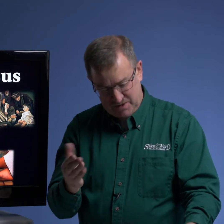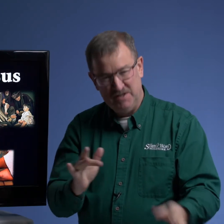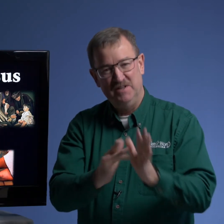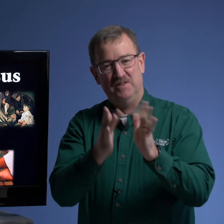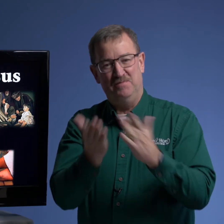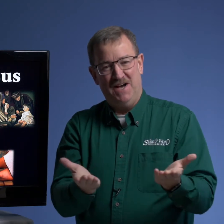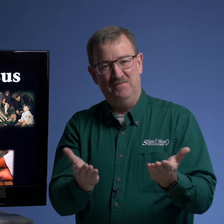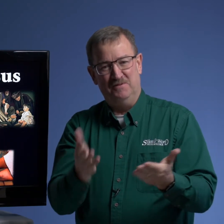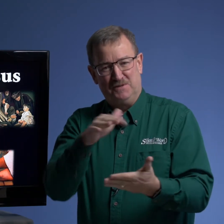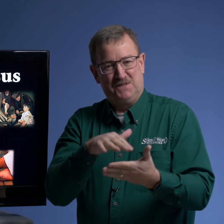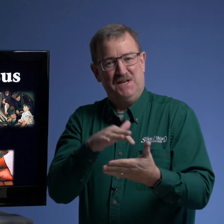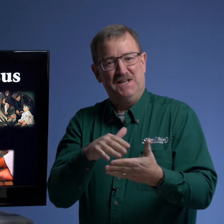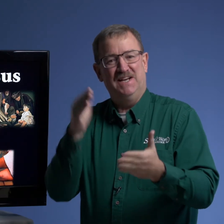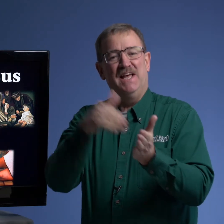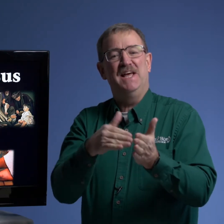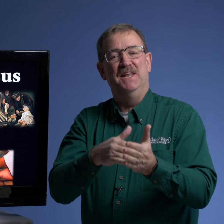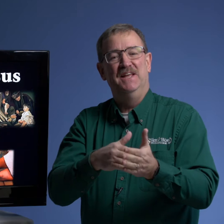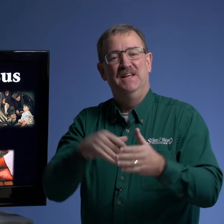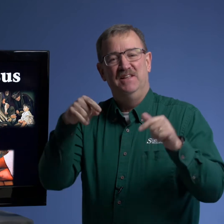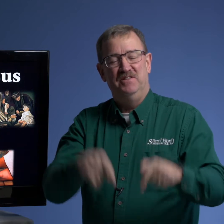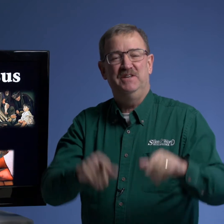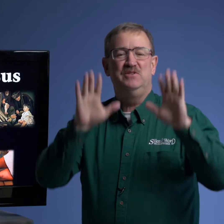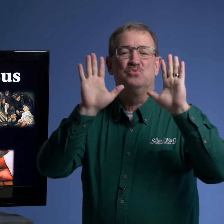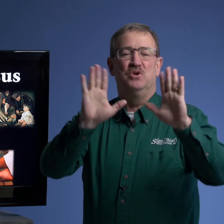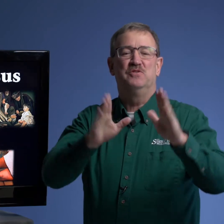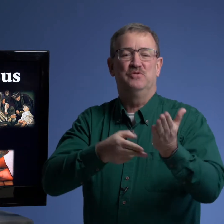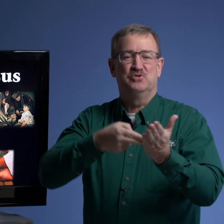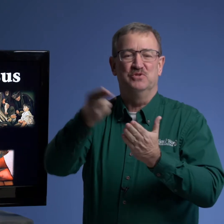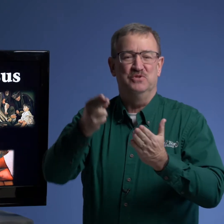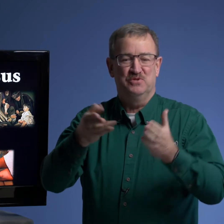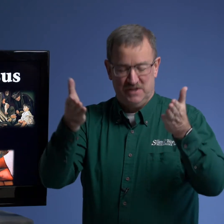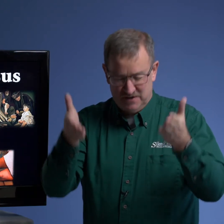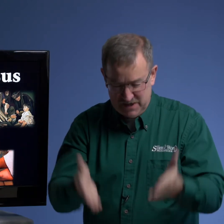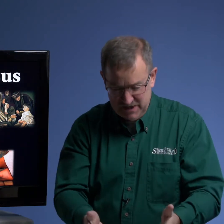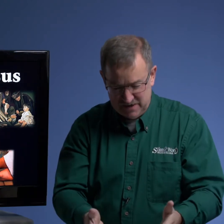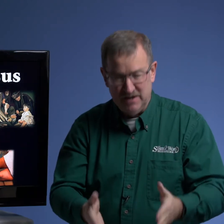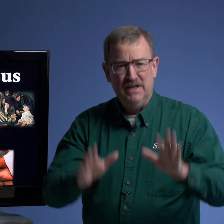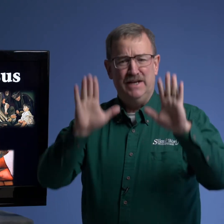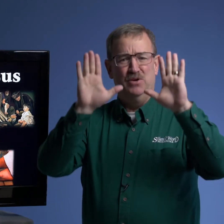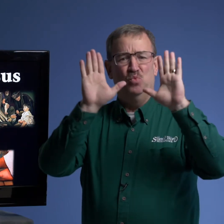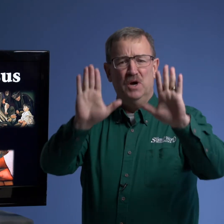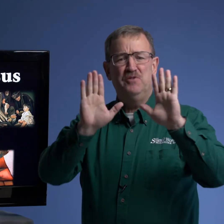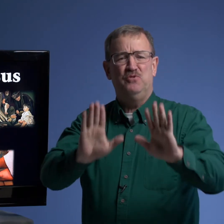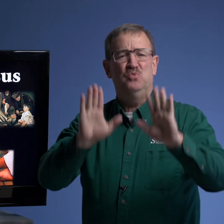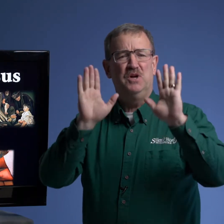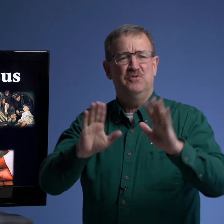the bible study again these wonderful truths that are here and wonderful wonderful